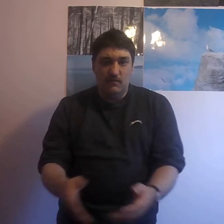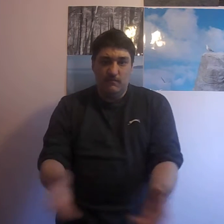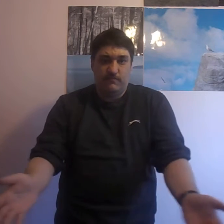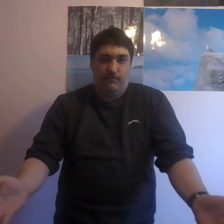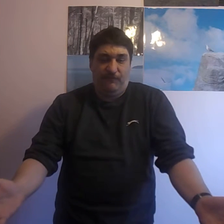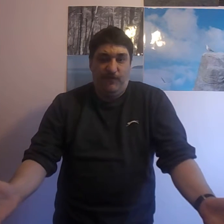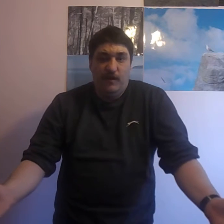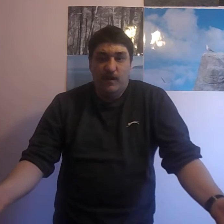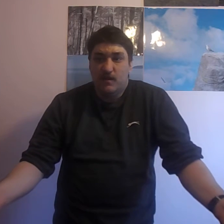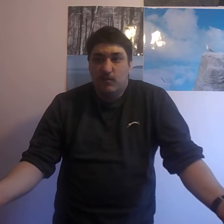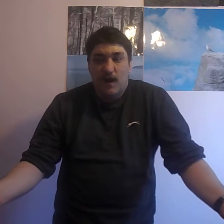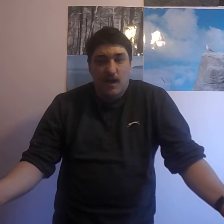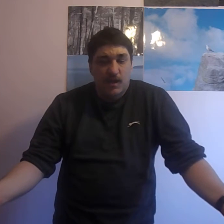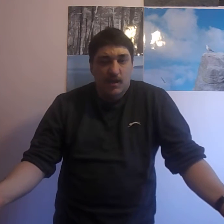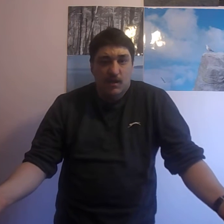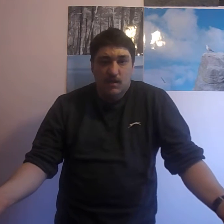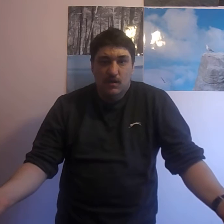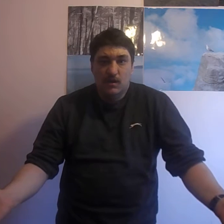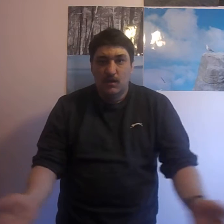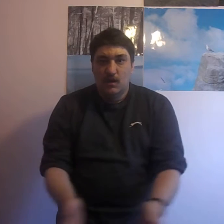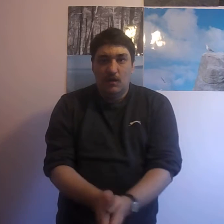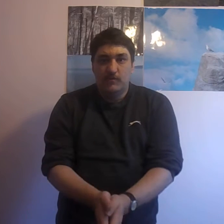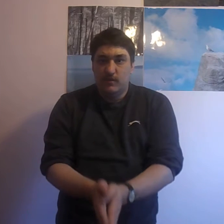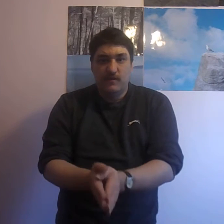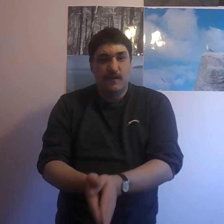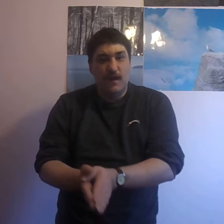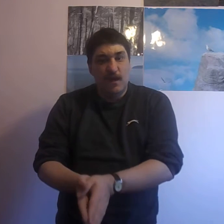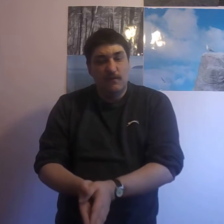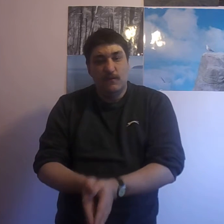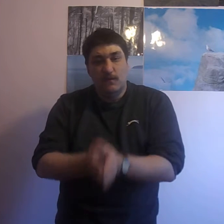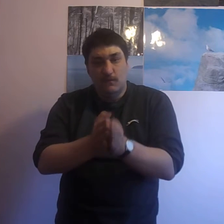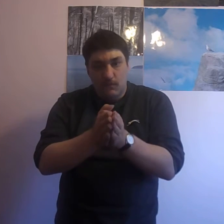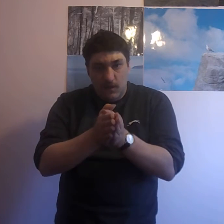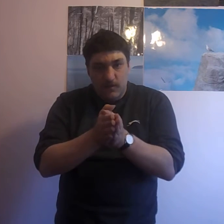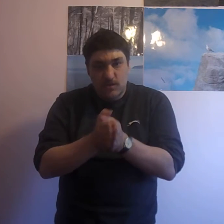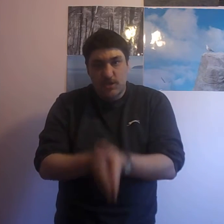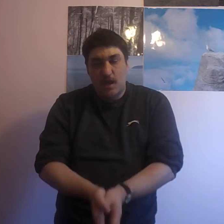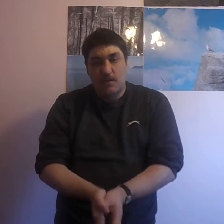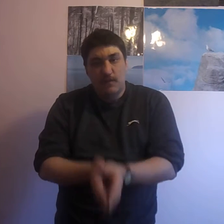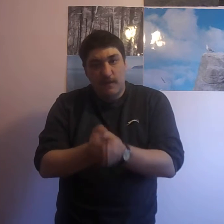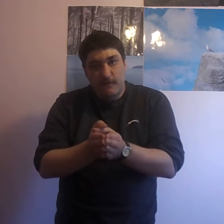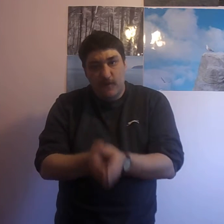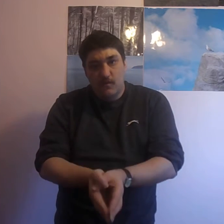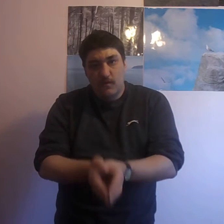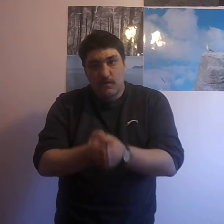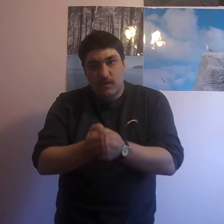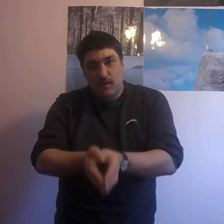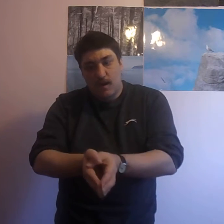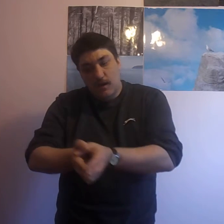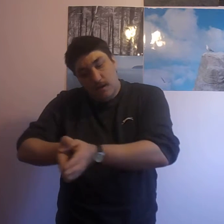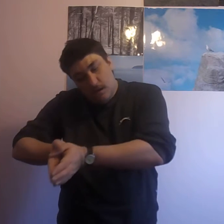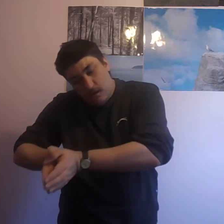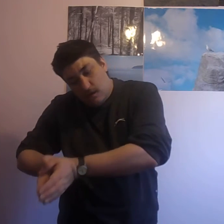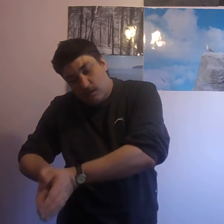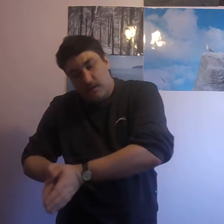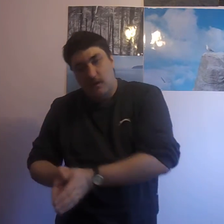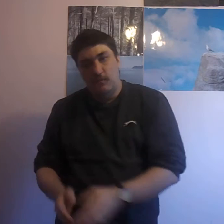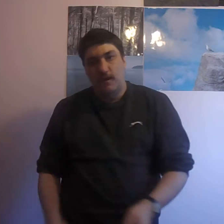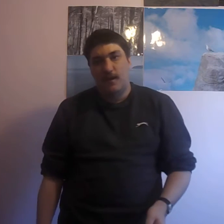was fun in its way. I'm just saying that it's a shame that they focused entirely on single player.